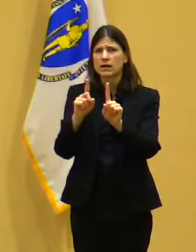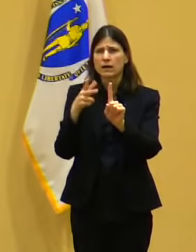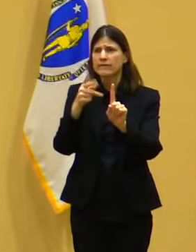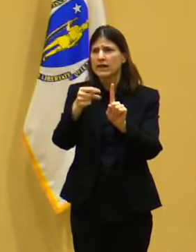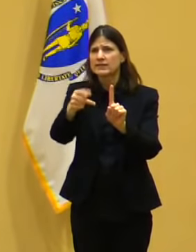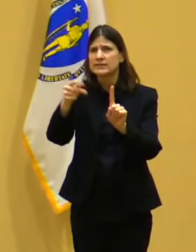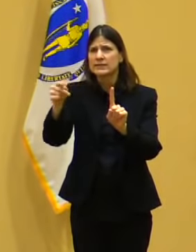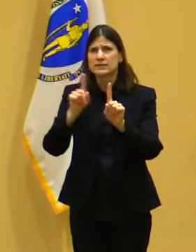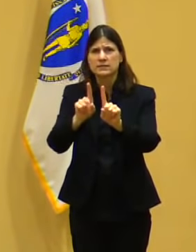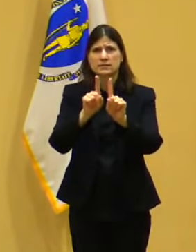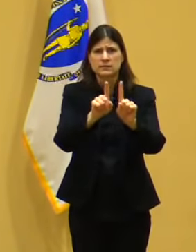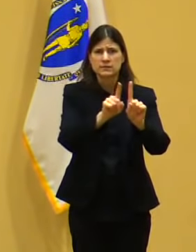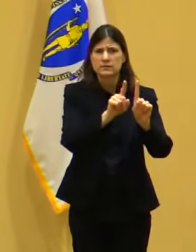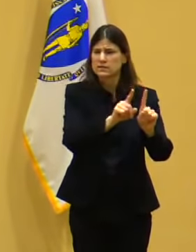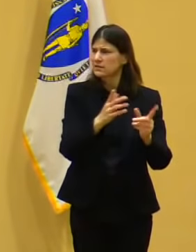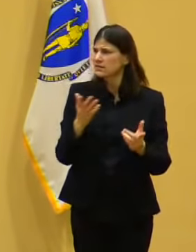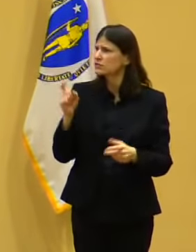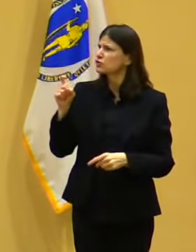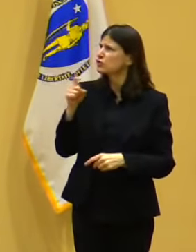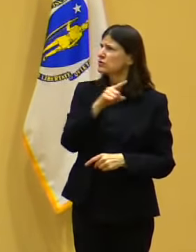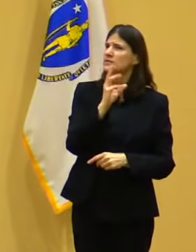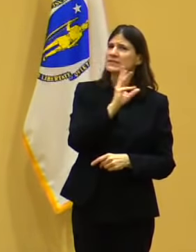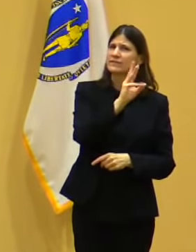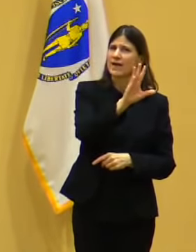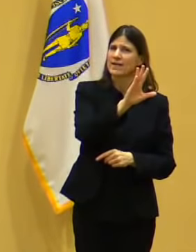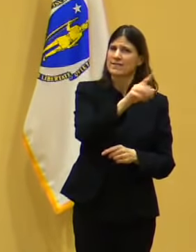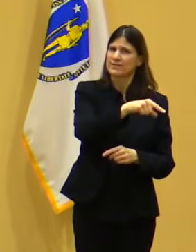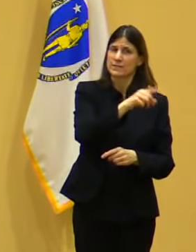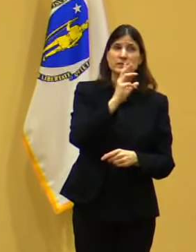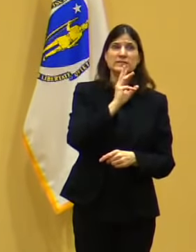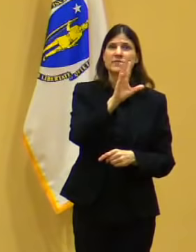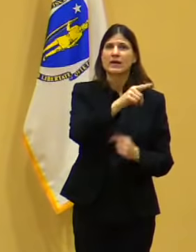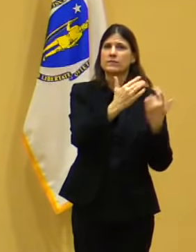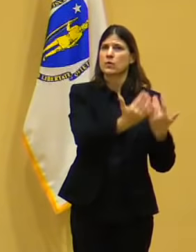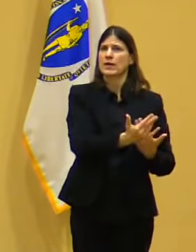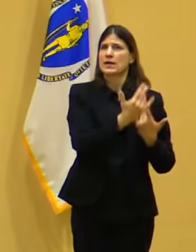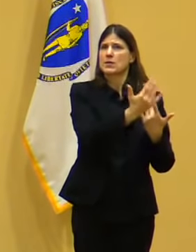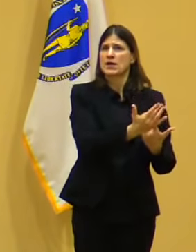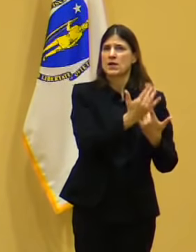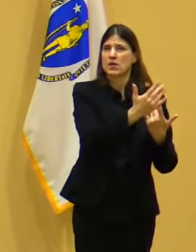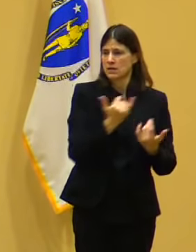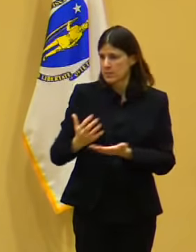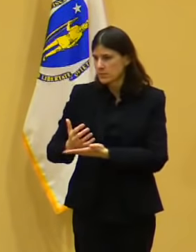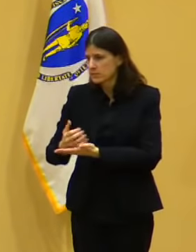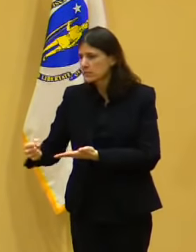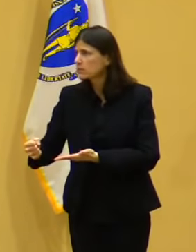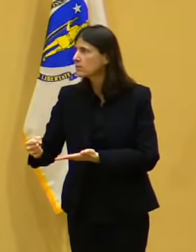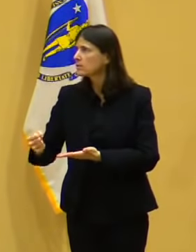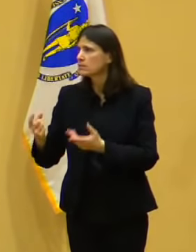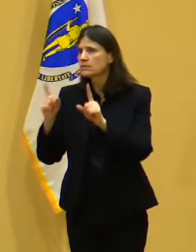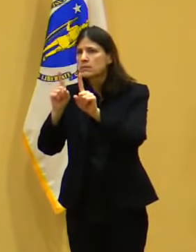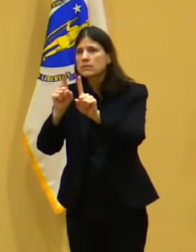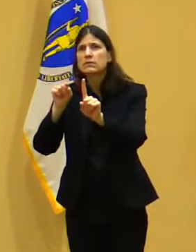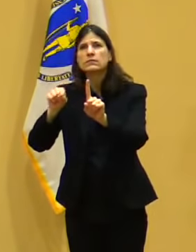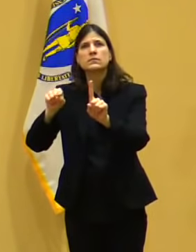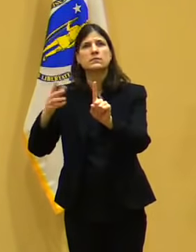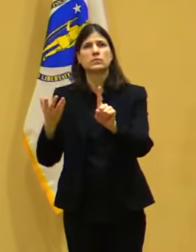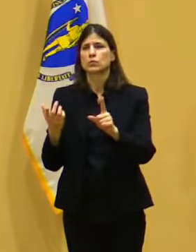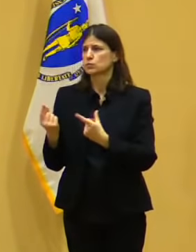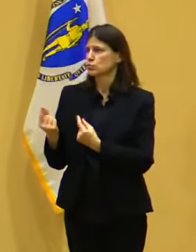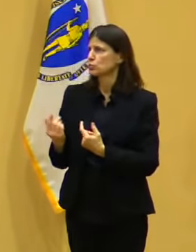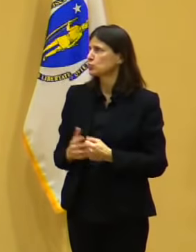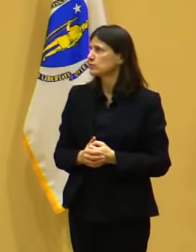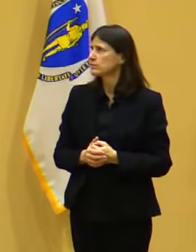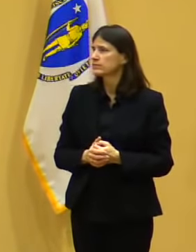clear? The 65 and over includes 74-year-olds. Many 72, 73, and 74-year-olds have been the